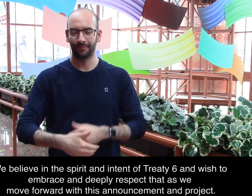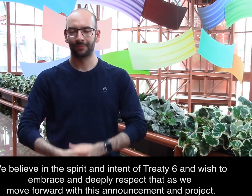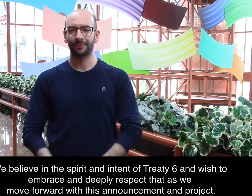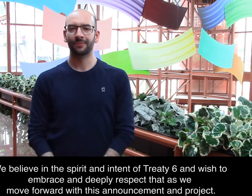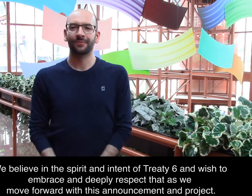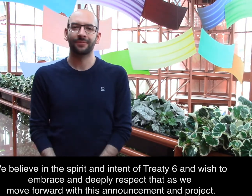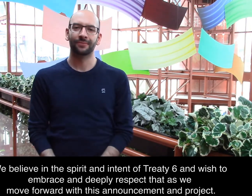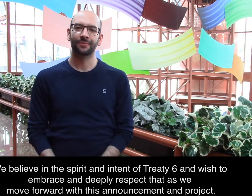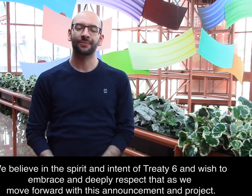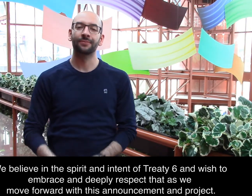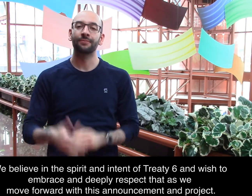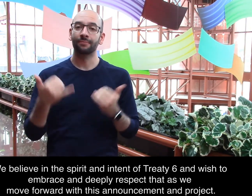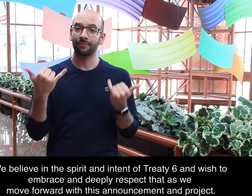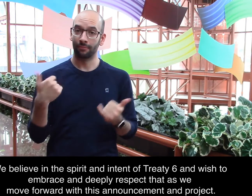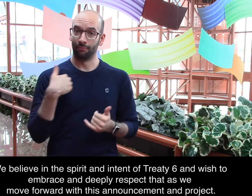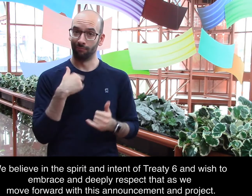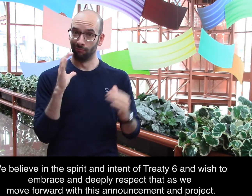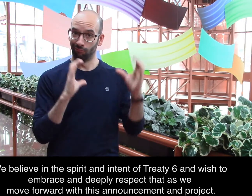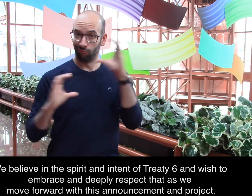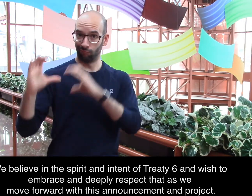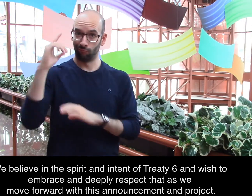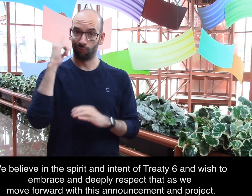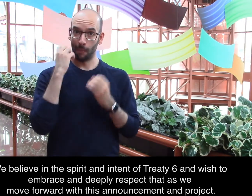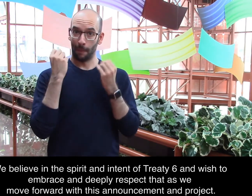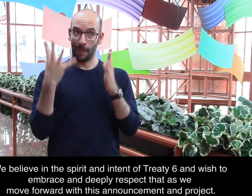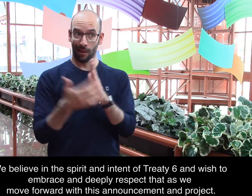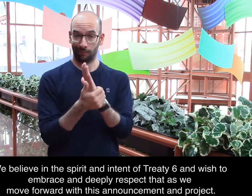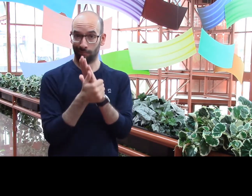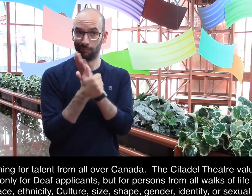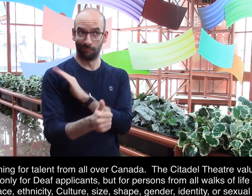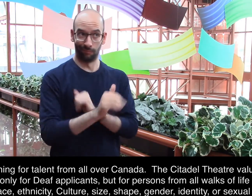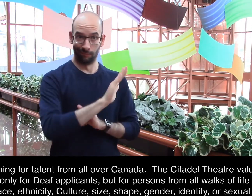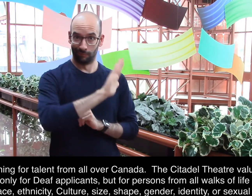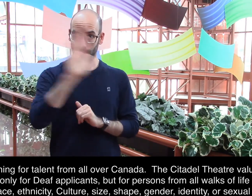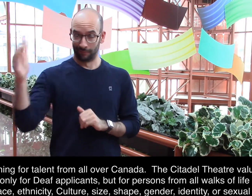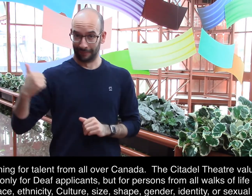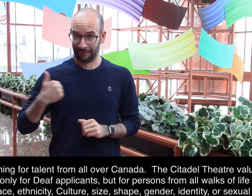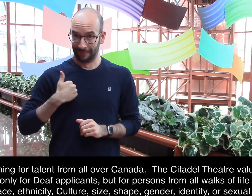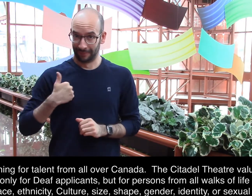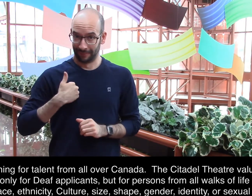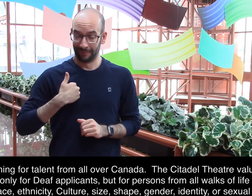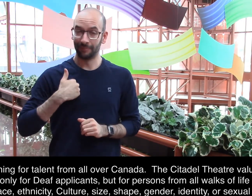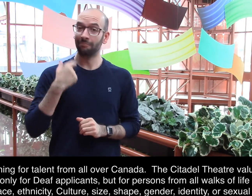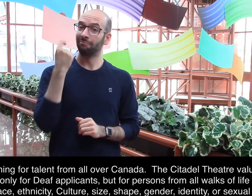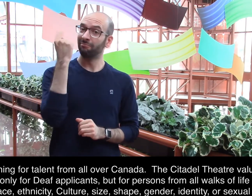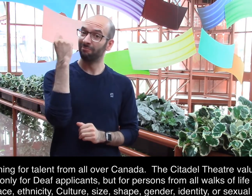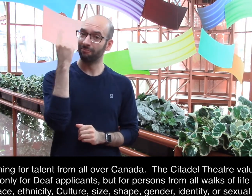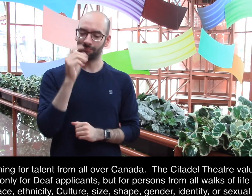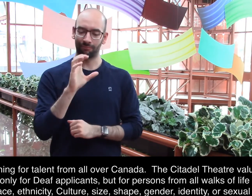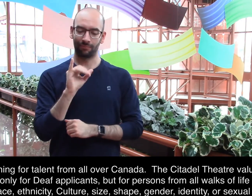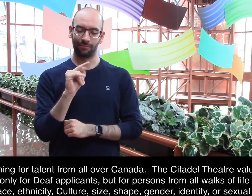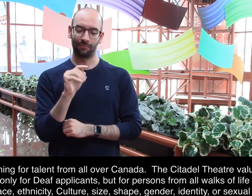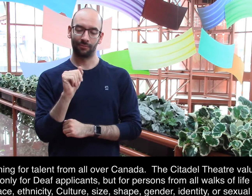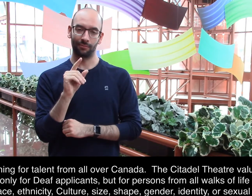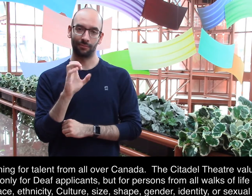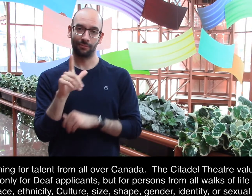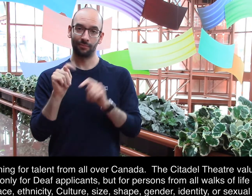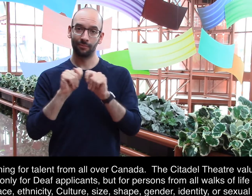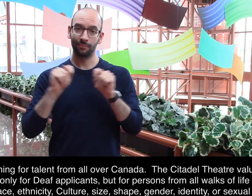respect that as we move forward with this announcement and project. We are searching for talent from all over Canada. The